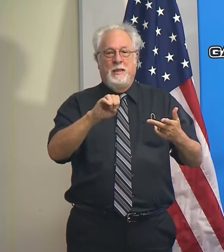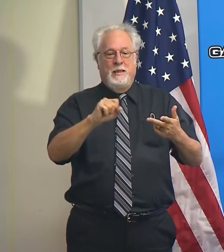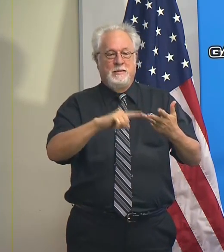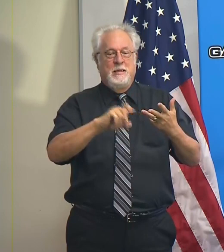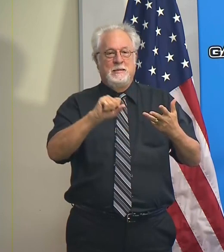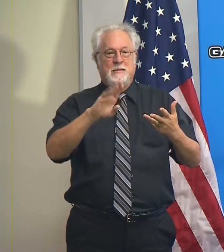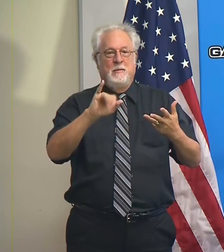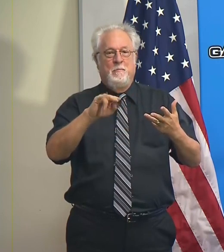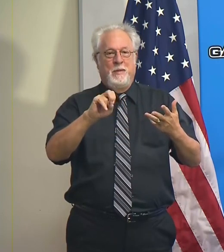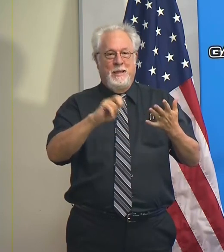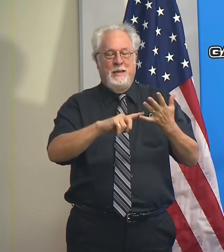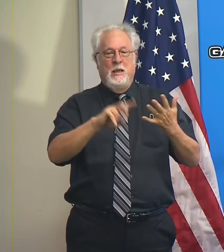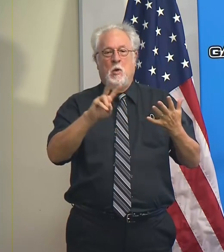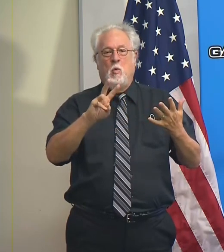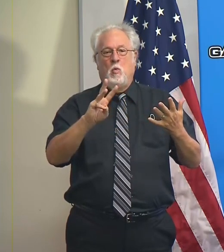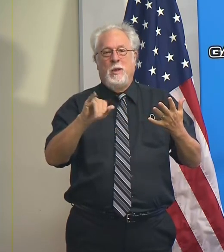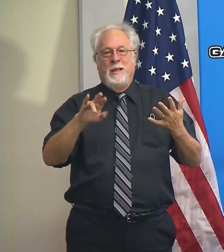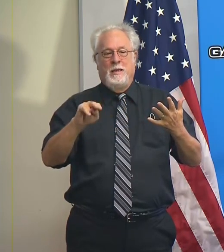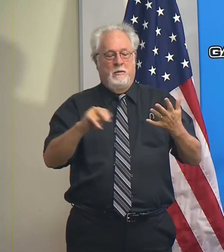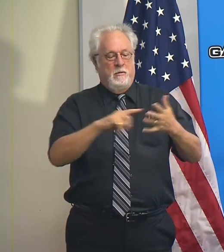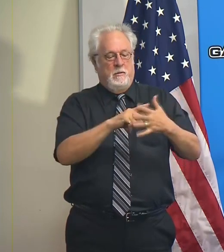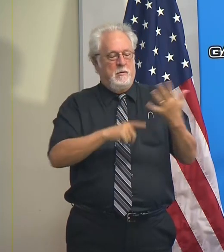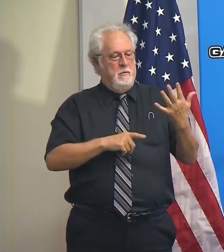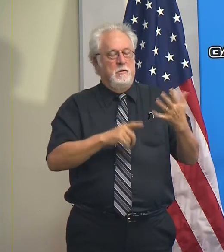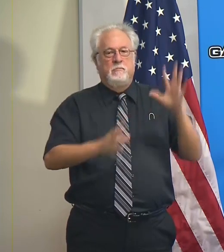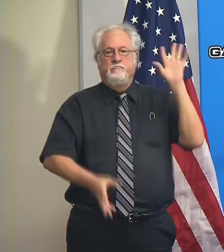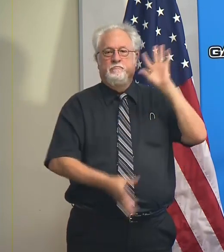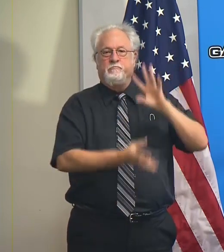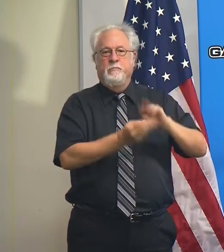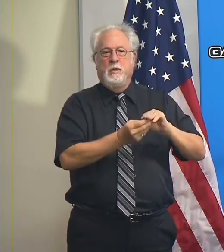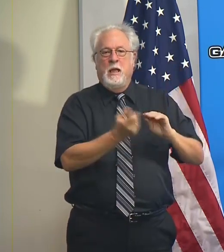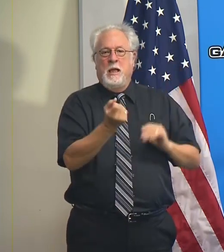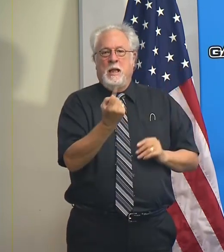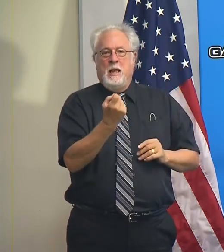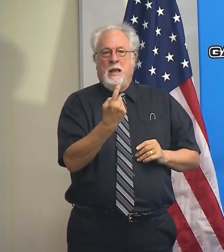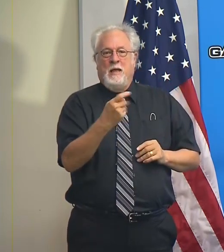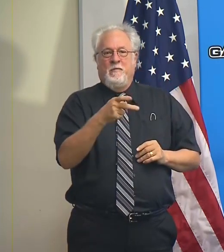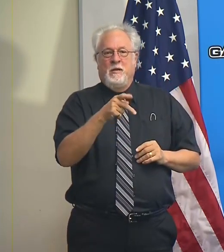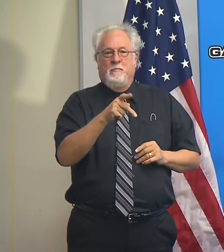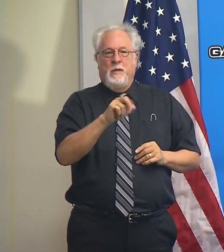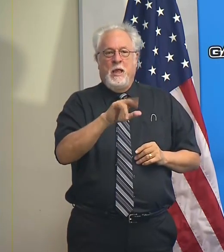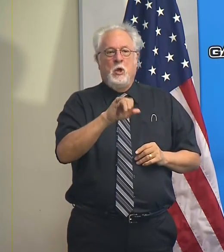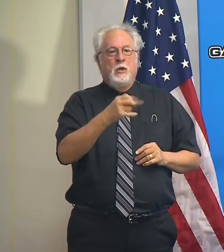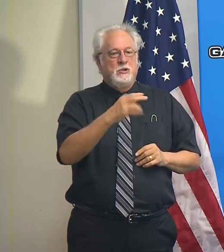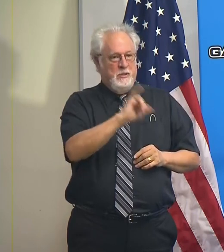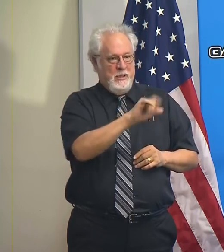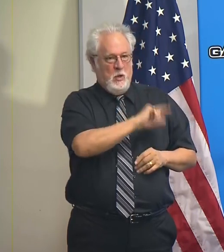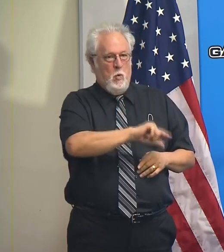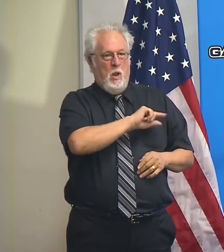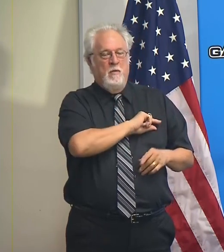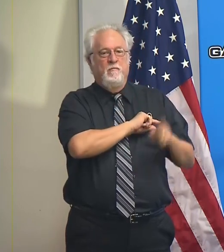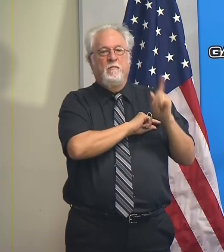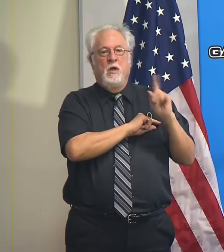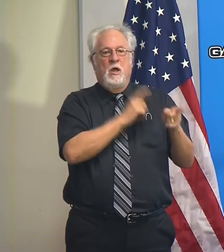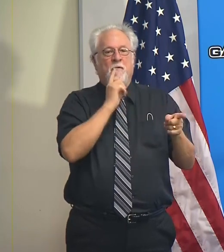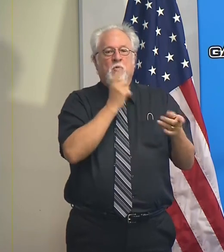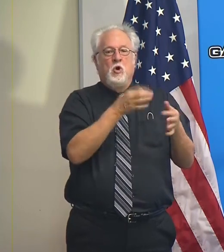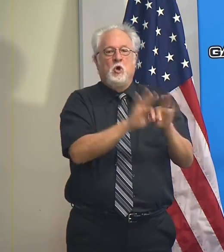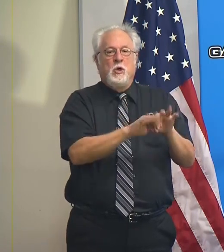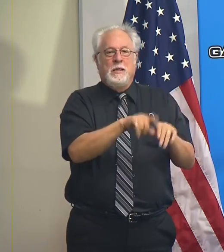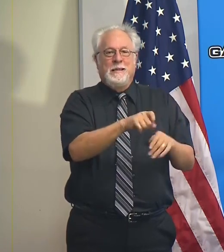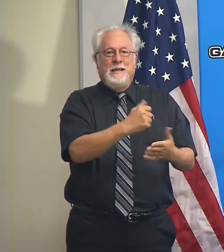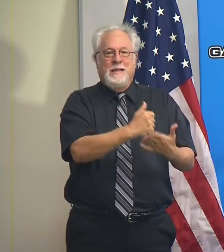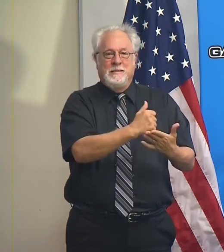Sabine, and Wynn. So that brings us to a total of 11 parishes that are qualified for critical needs